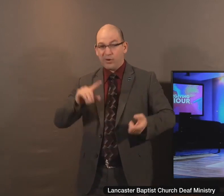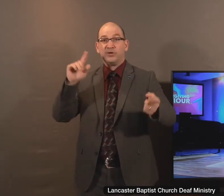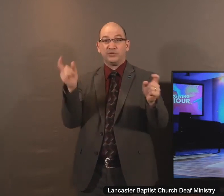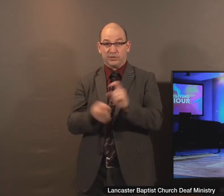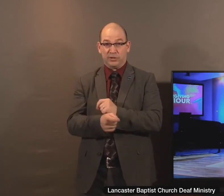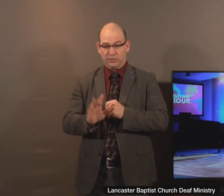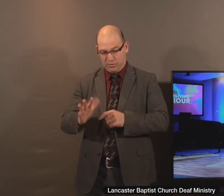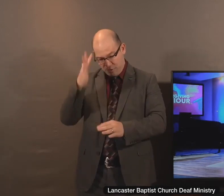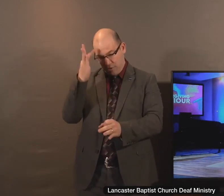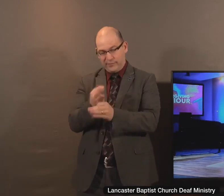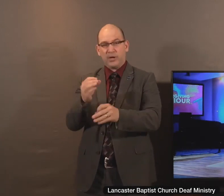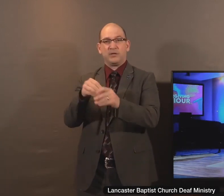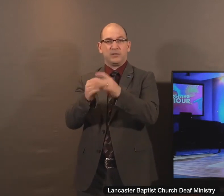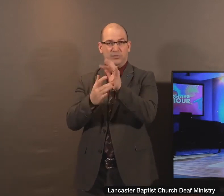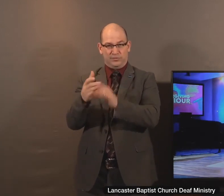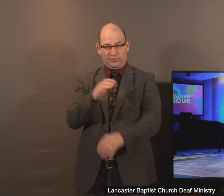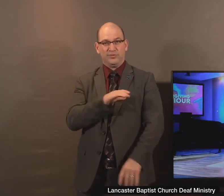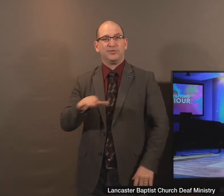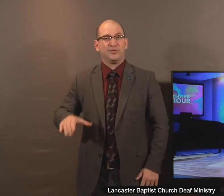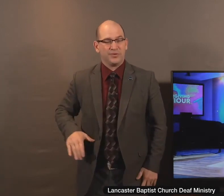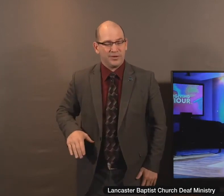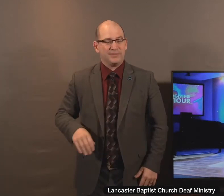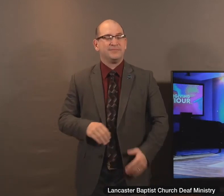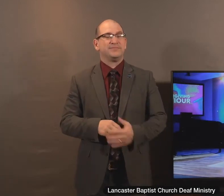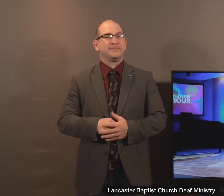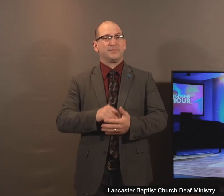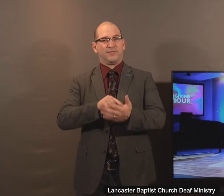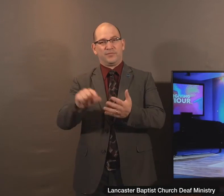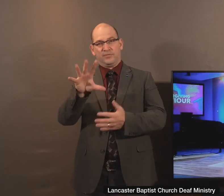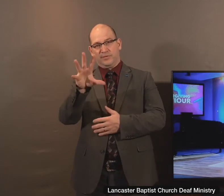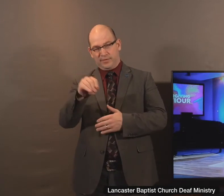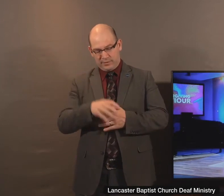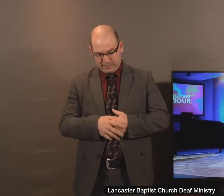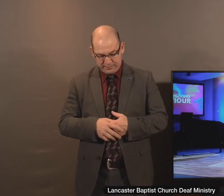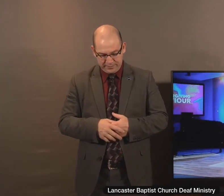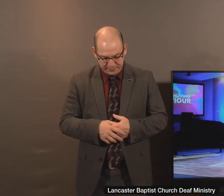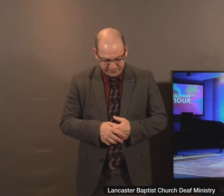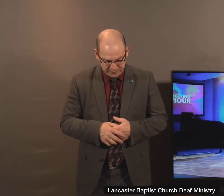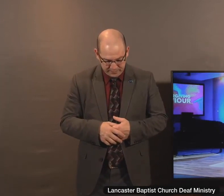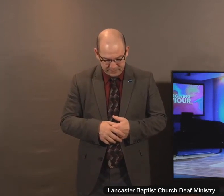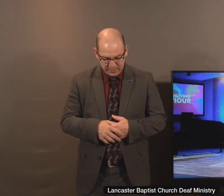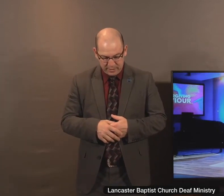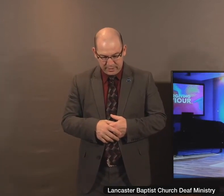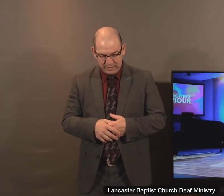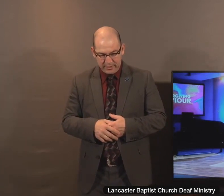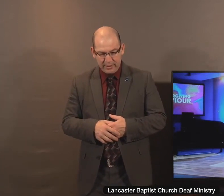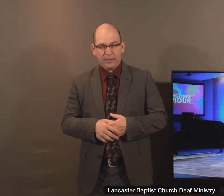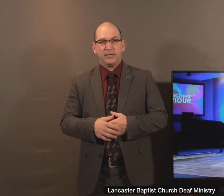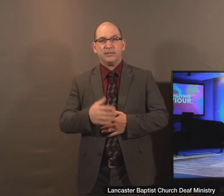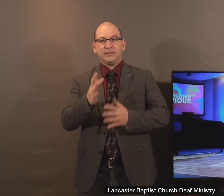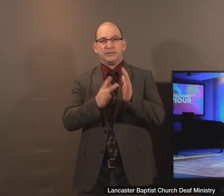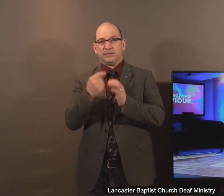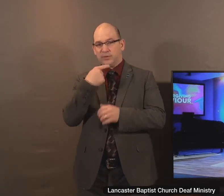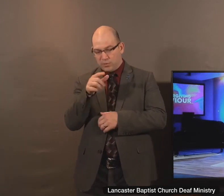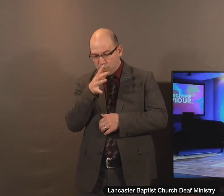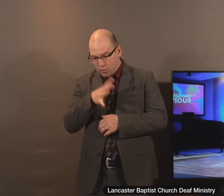Christ who saved her. In fact, notice in verse 50 of this same text, the Bible says, And he said unto the woman, Thy